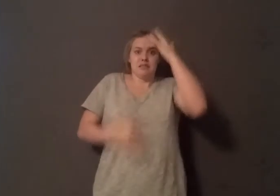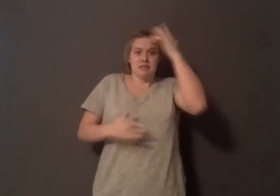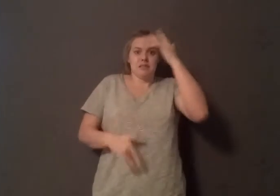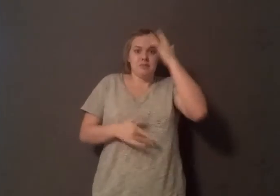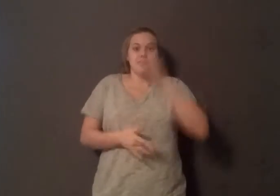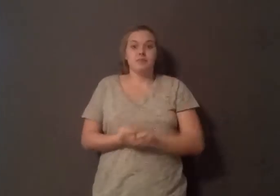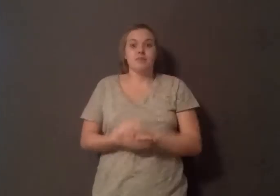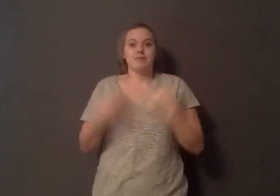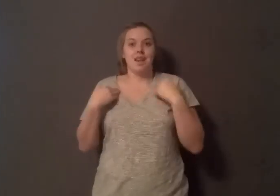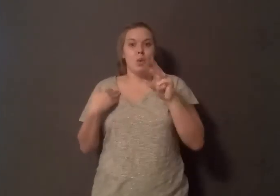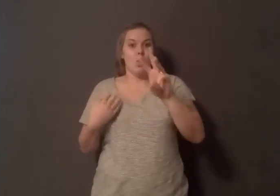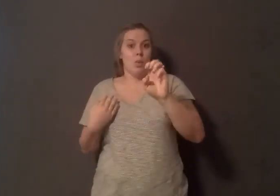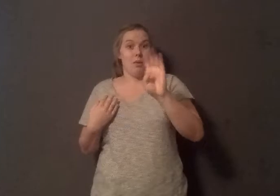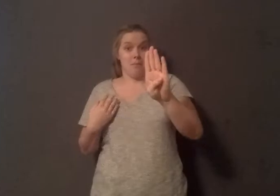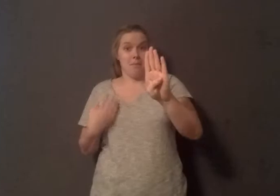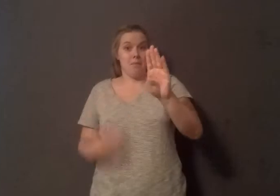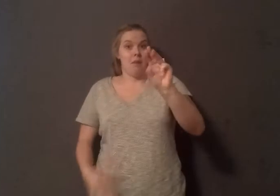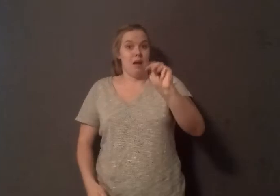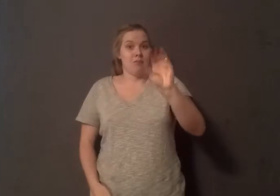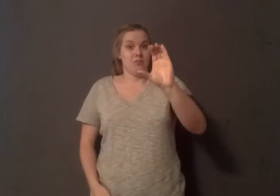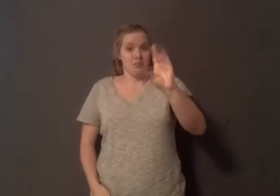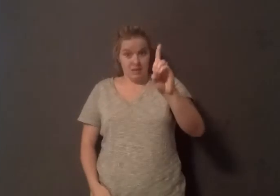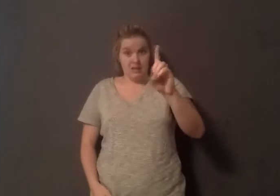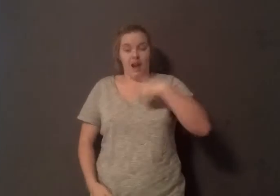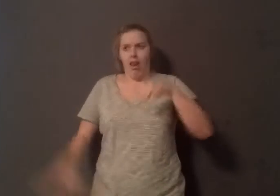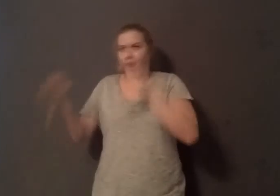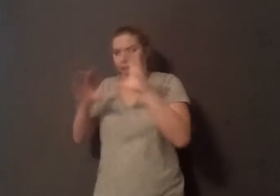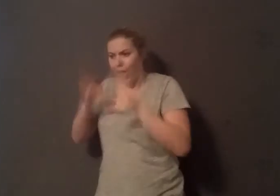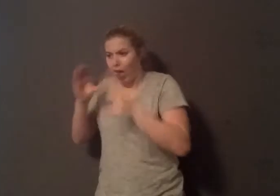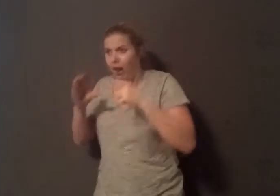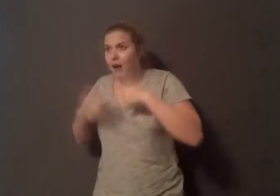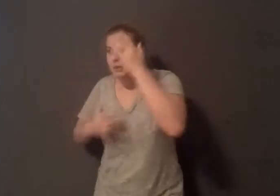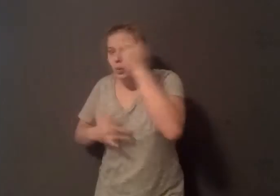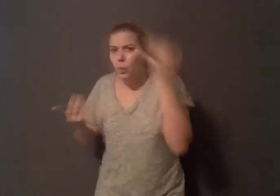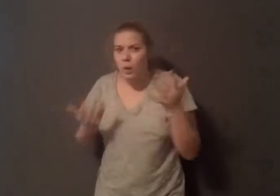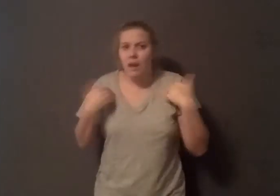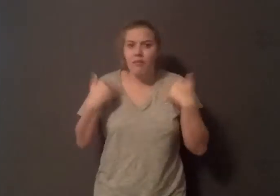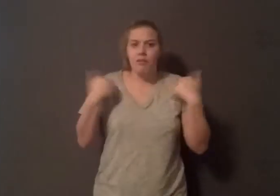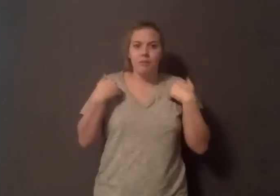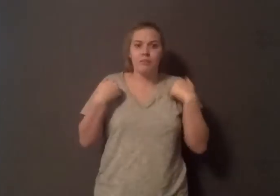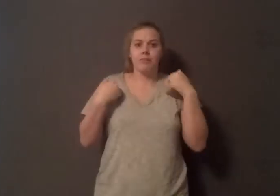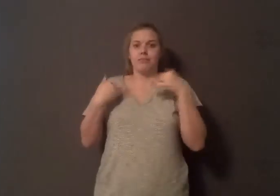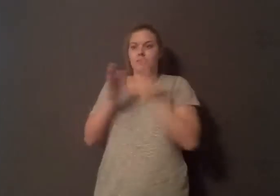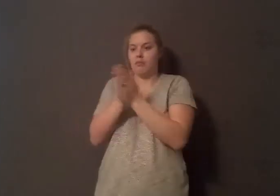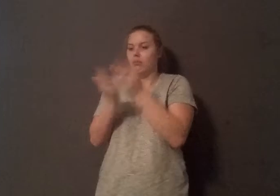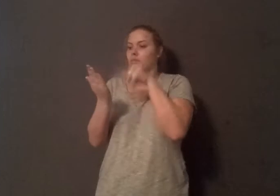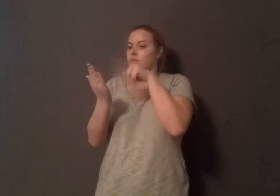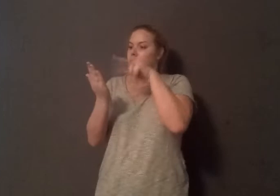essentially my browser's homepage. Even in my teens, I took Metamucil every day and a daily aspirin. I read all the latest self-diagnosis books. I ate